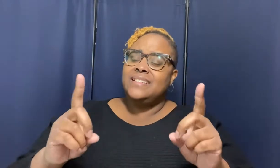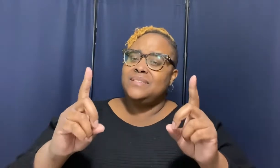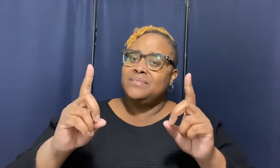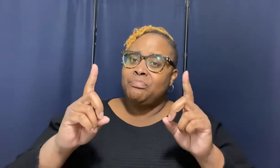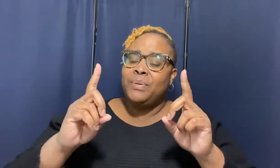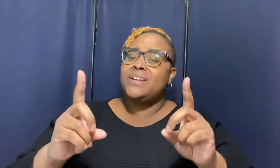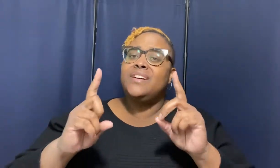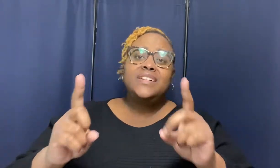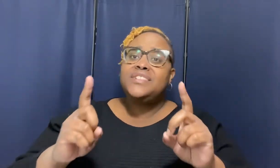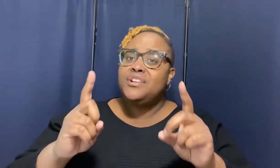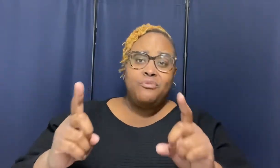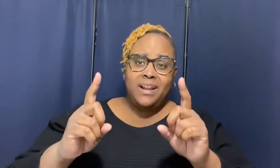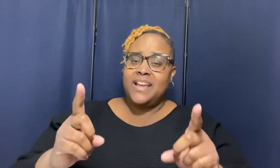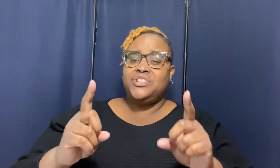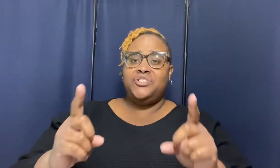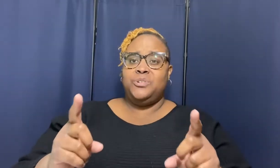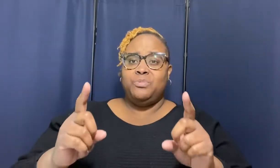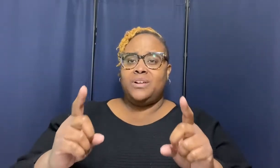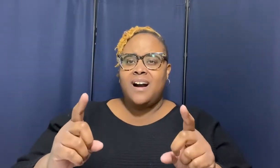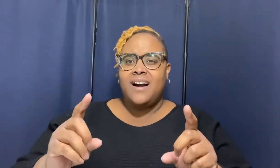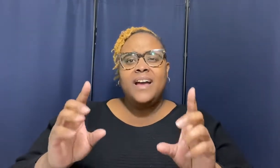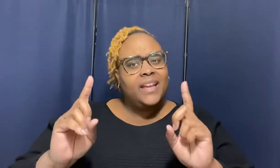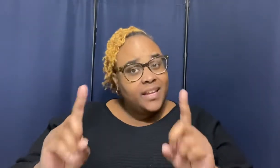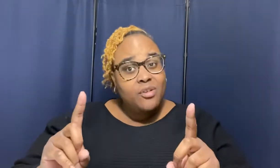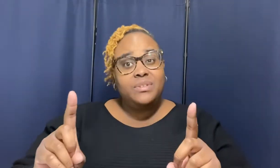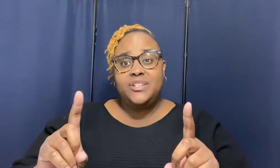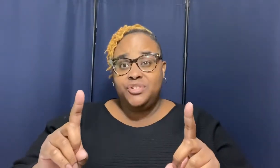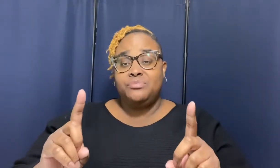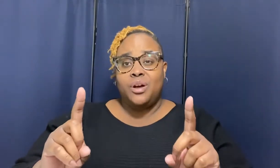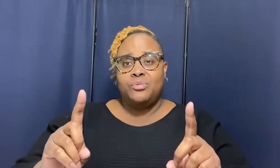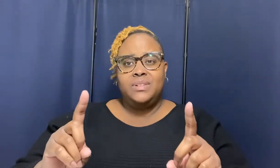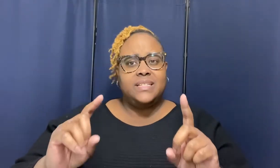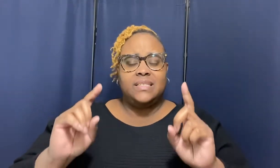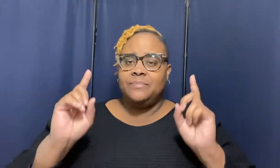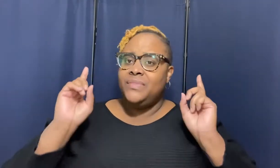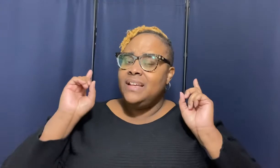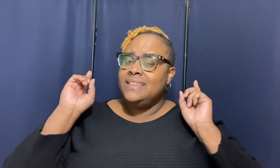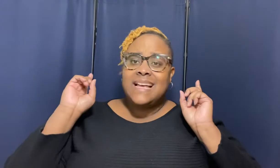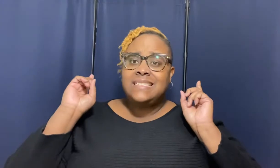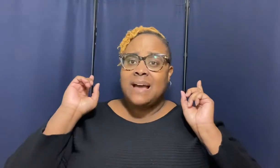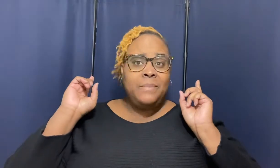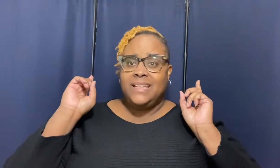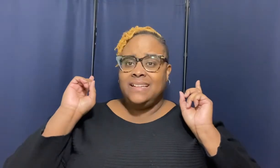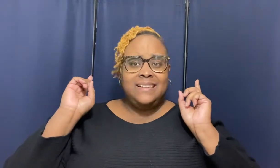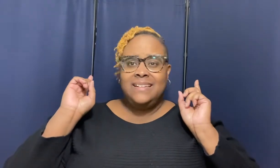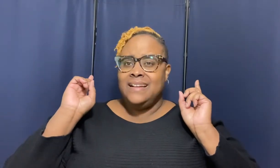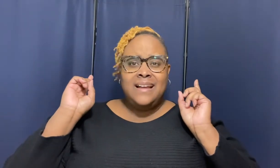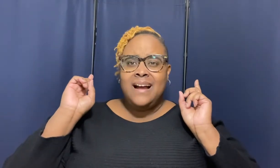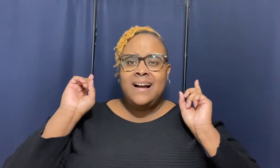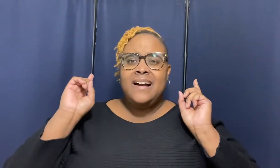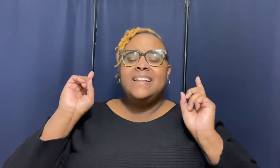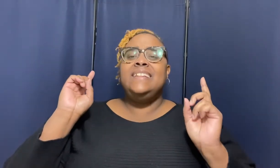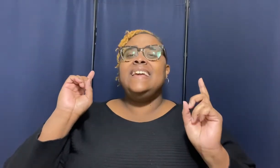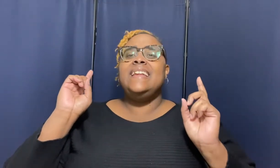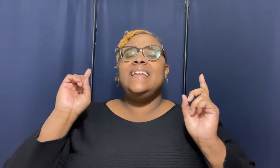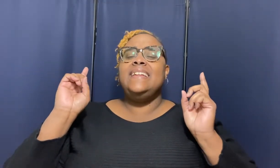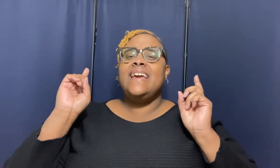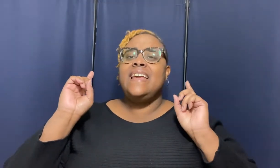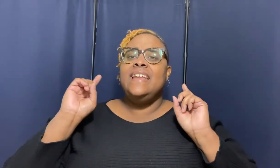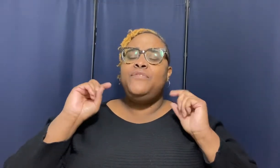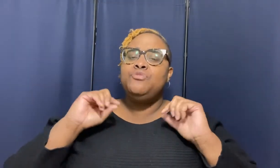because of your relationship with god he gonna let you know listen that's not me huh then and and and if you